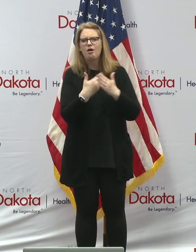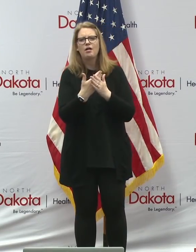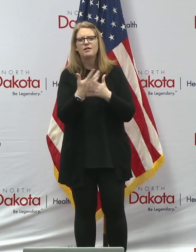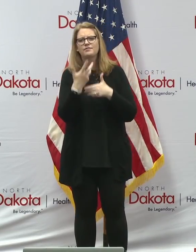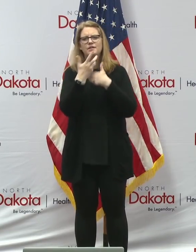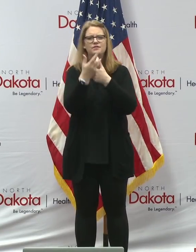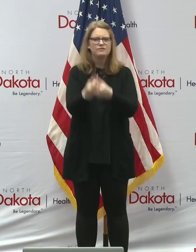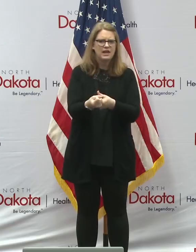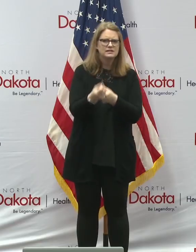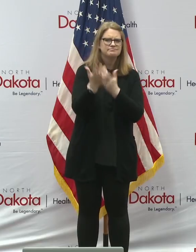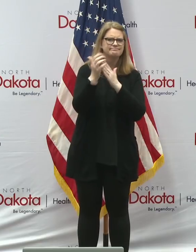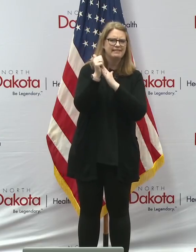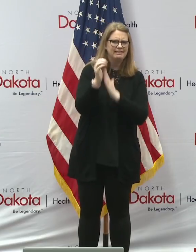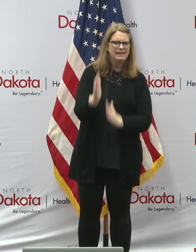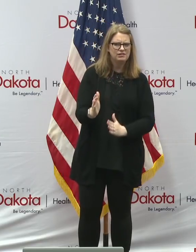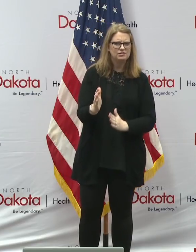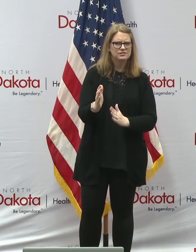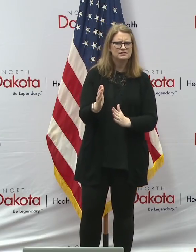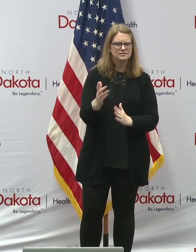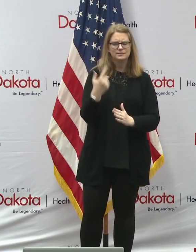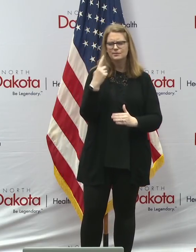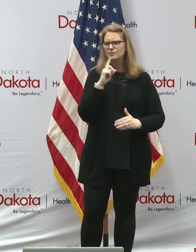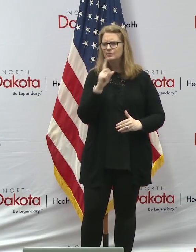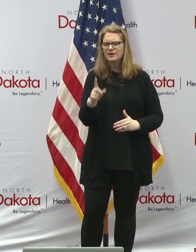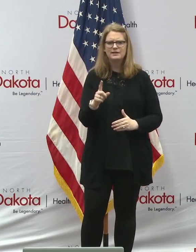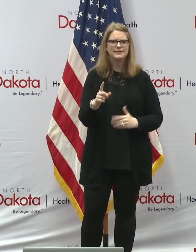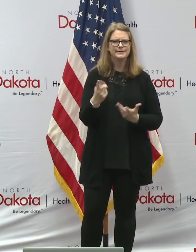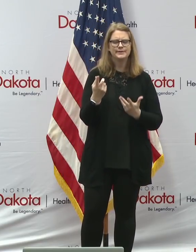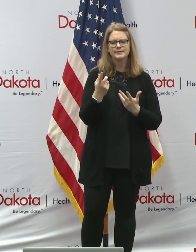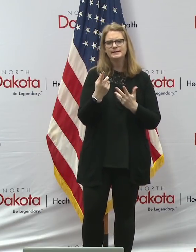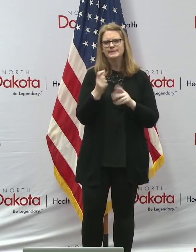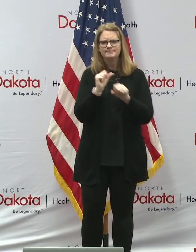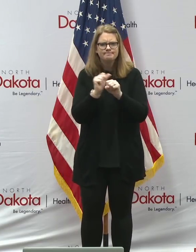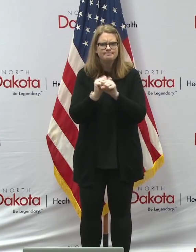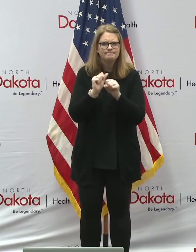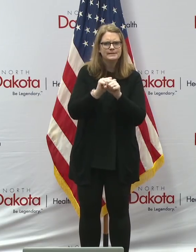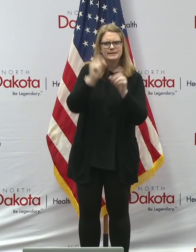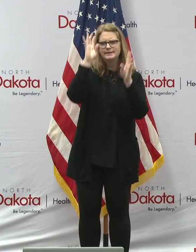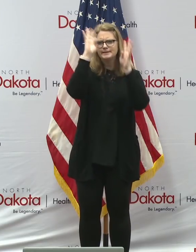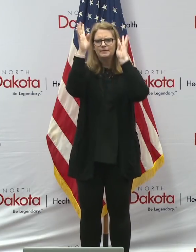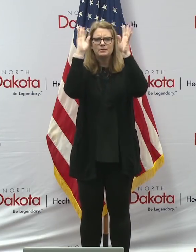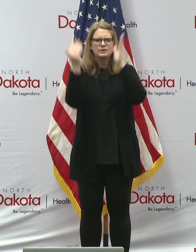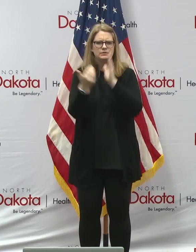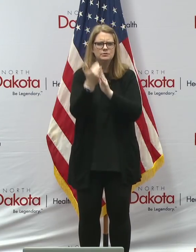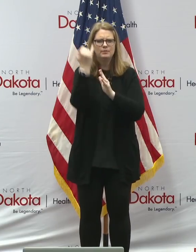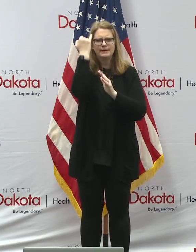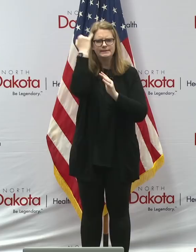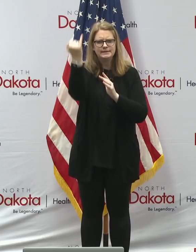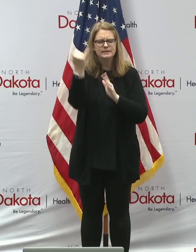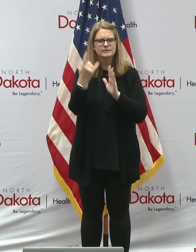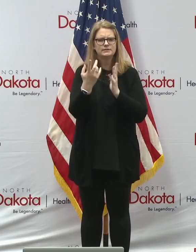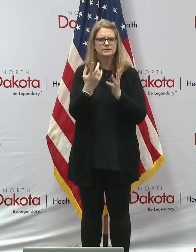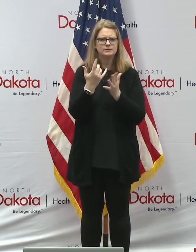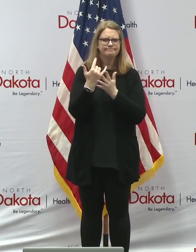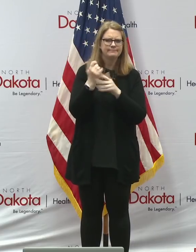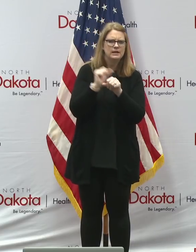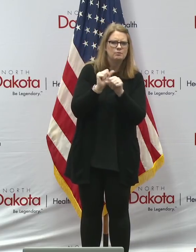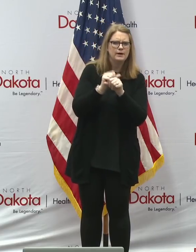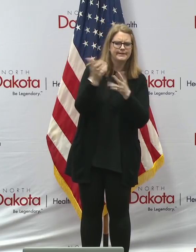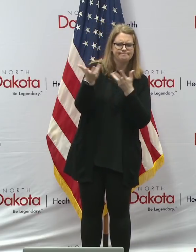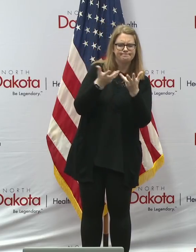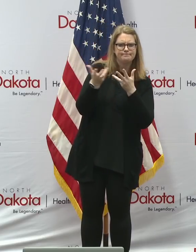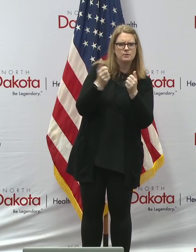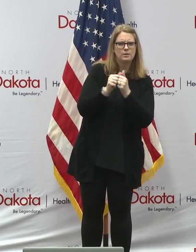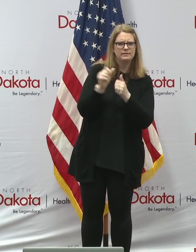North Dakota who are working and innovating to work with their congregations these past few weeks and this